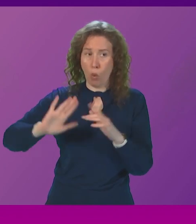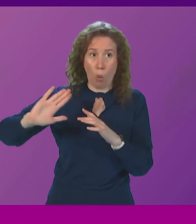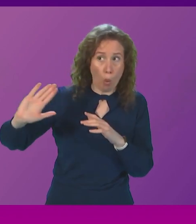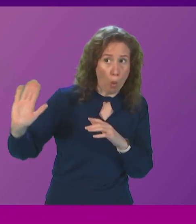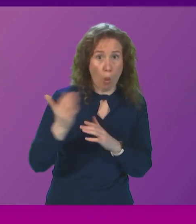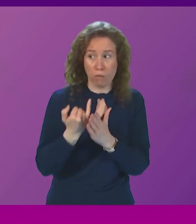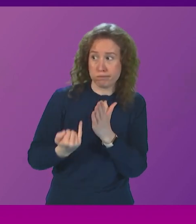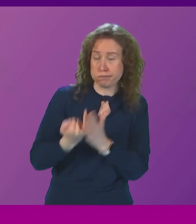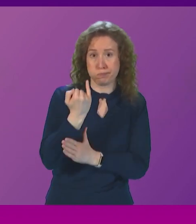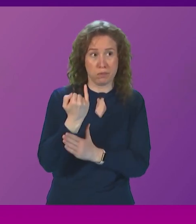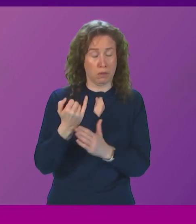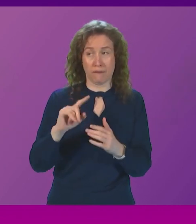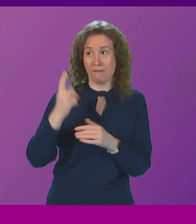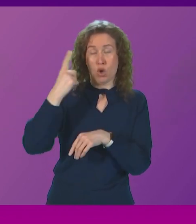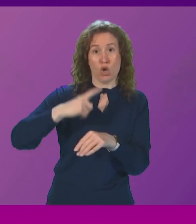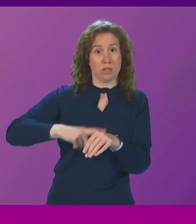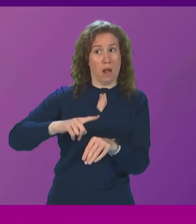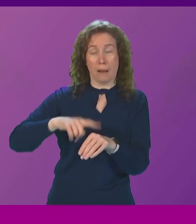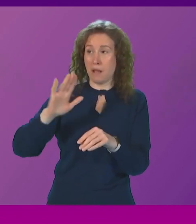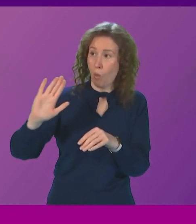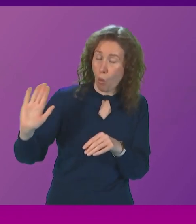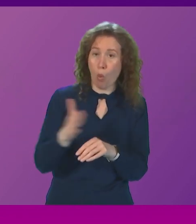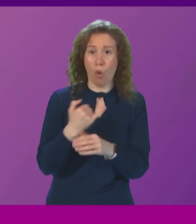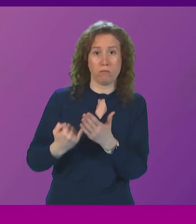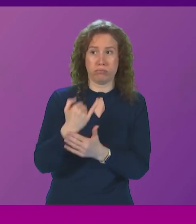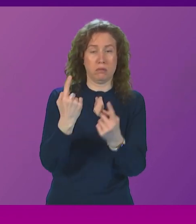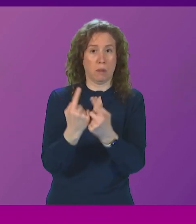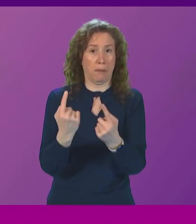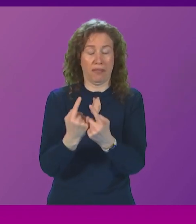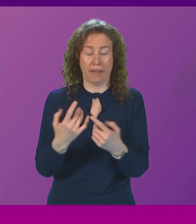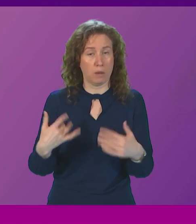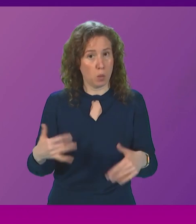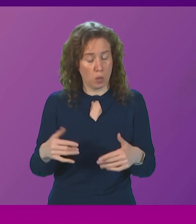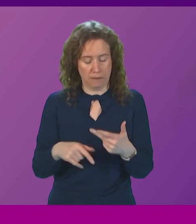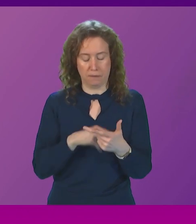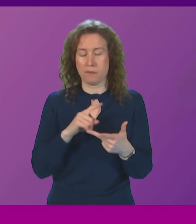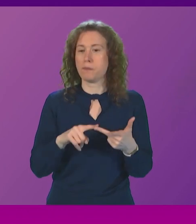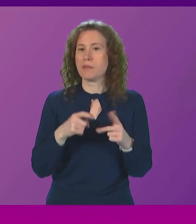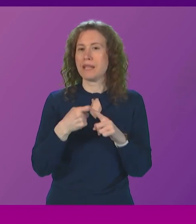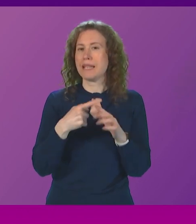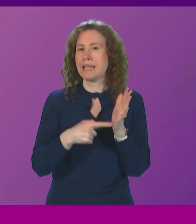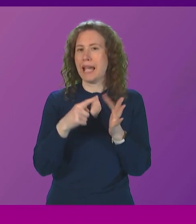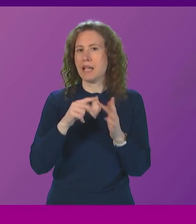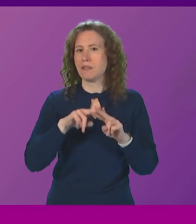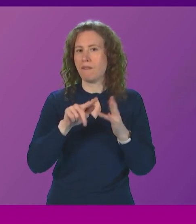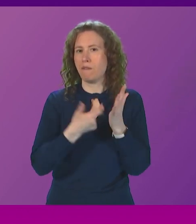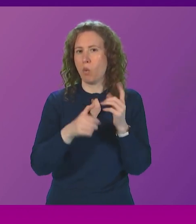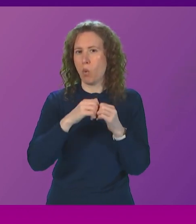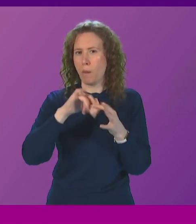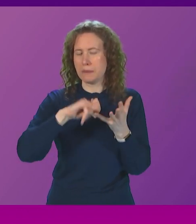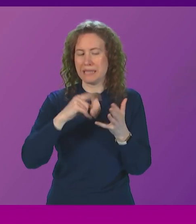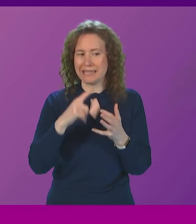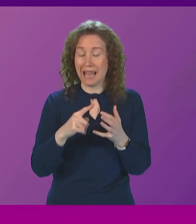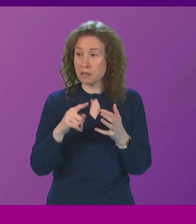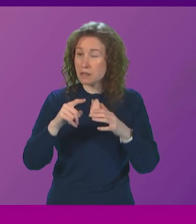to any single policy in all of my time as an MSP. And Kate Forbes said, the